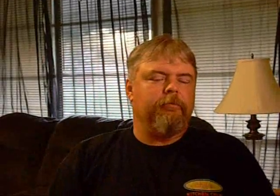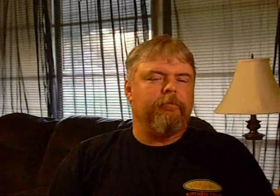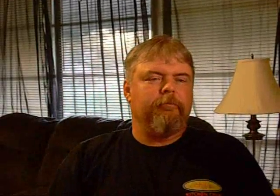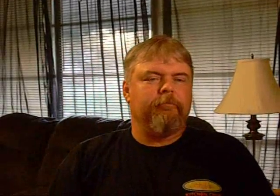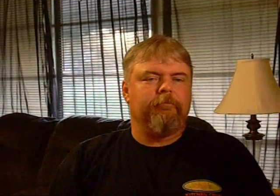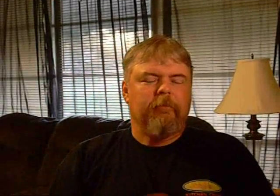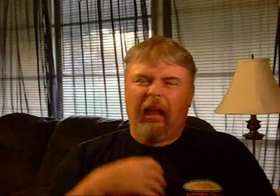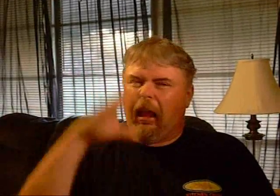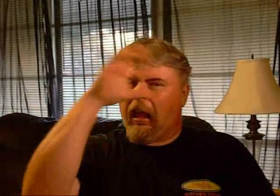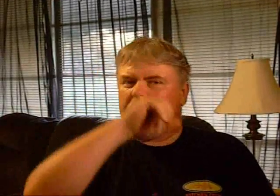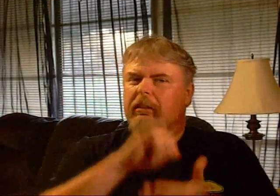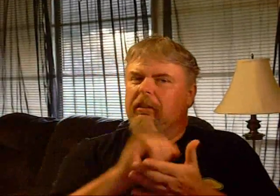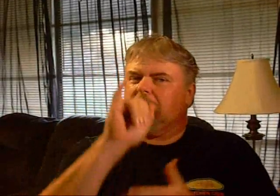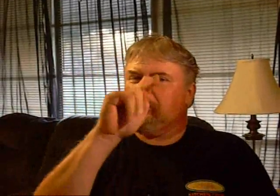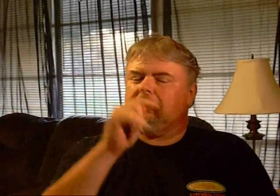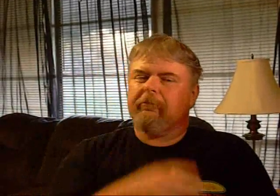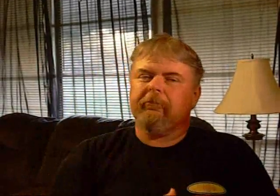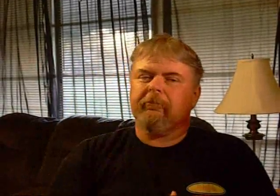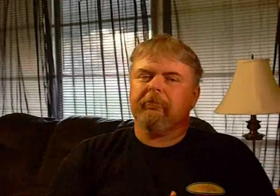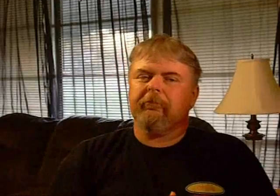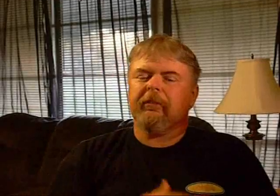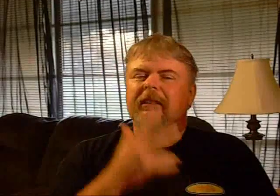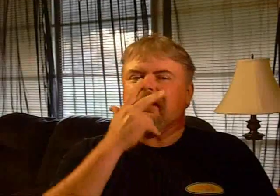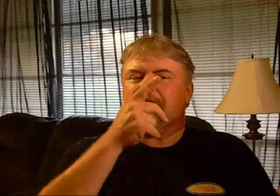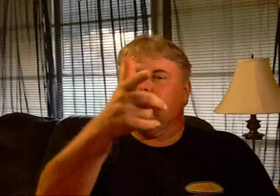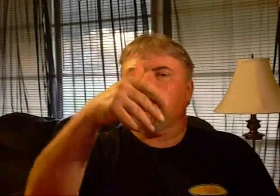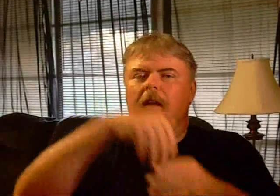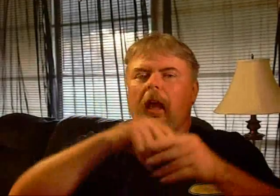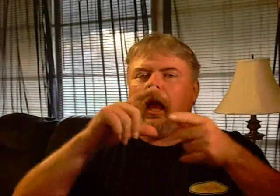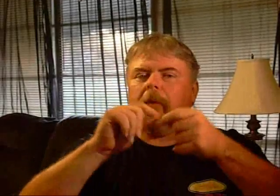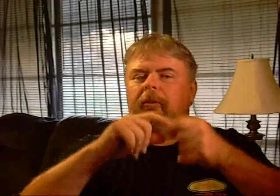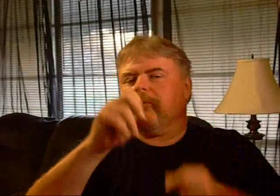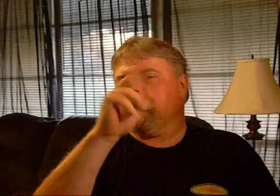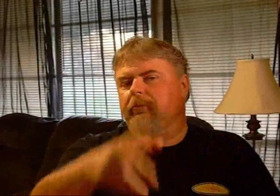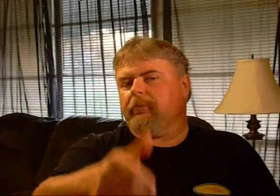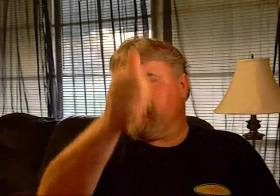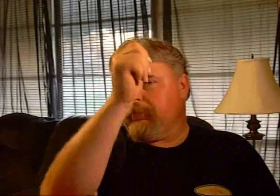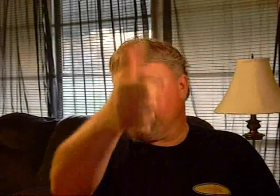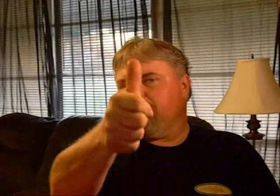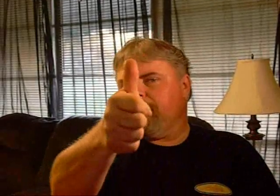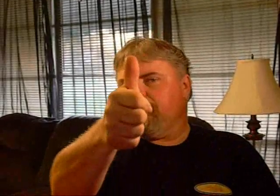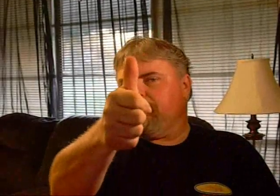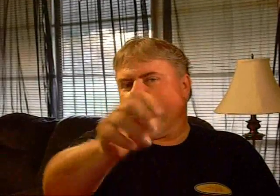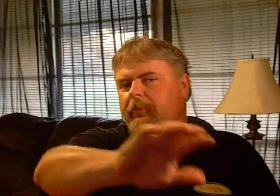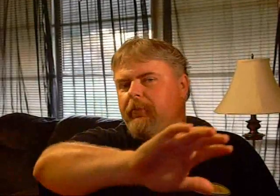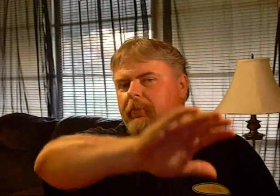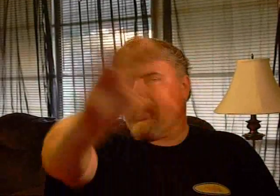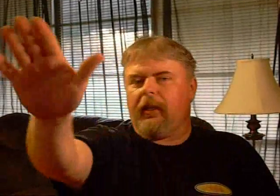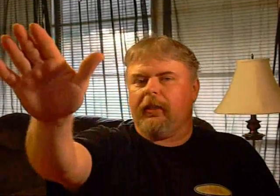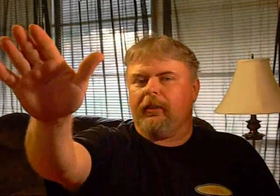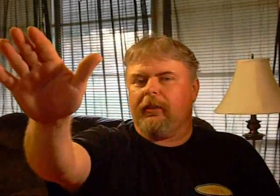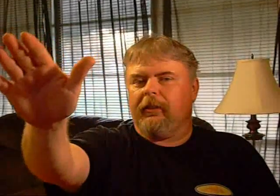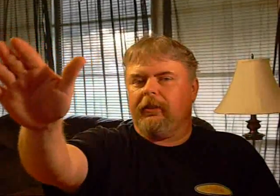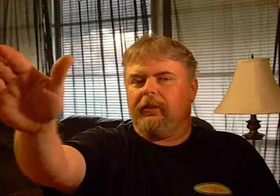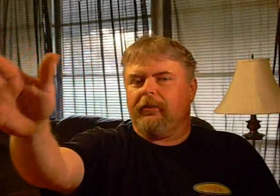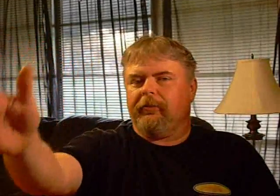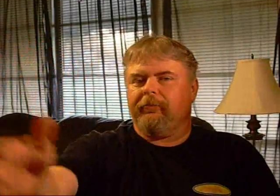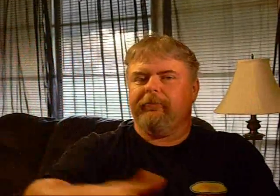There's a plane ticket today with your name on it. And we're going to take you to treatment if you decide. This is an opportunity